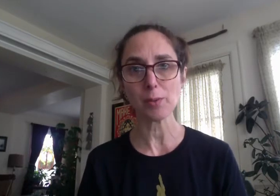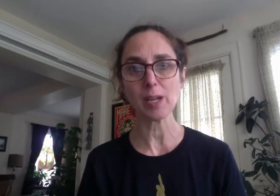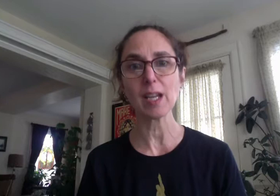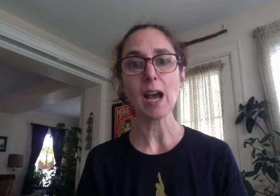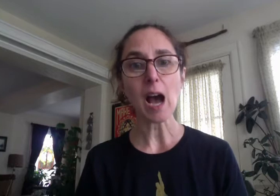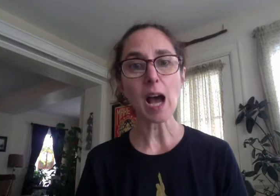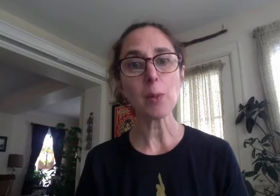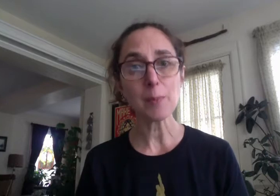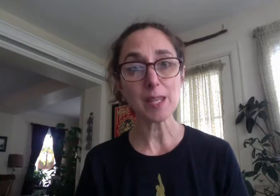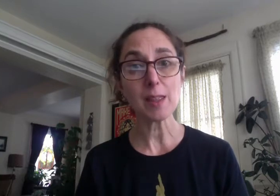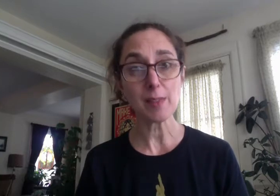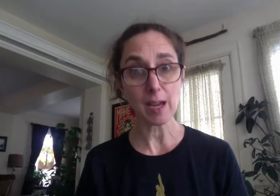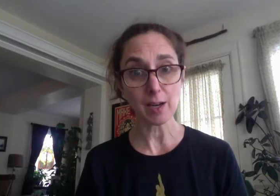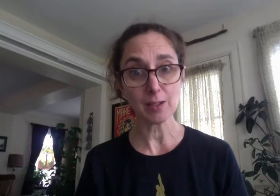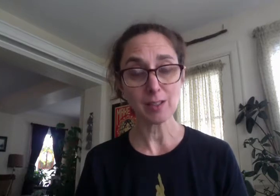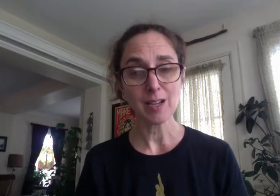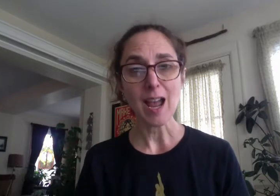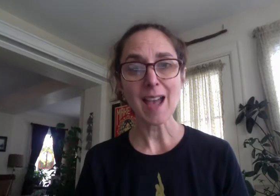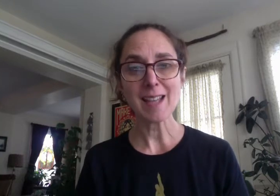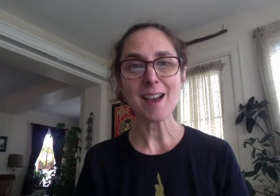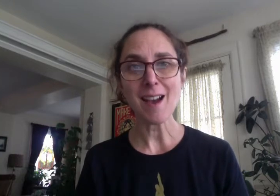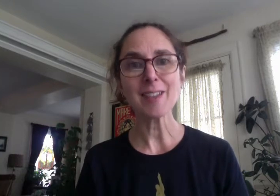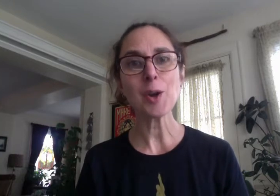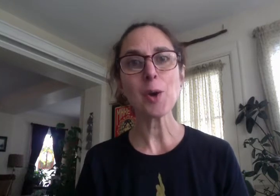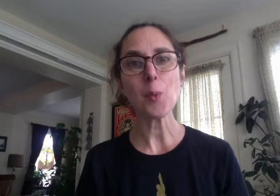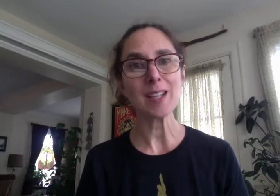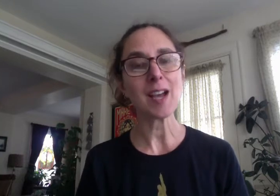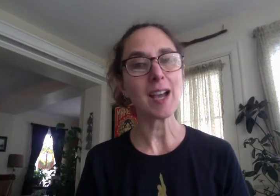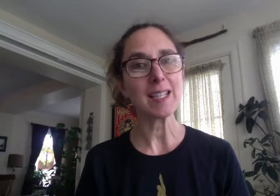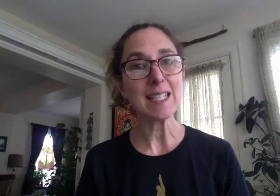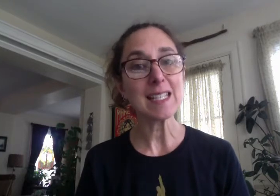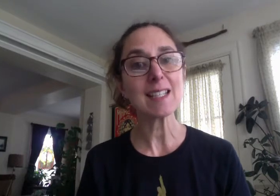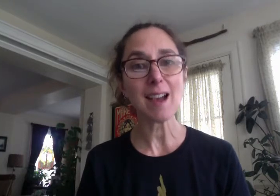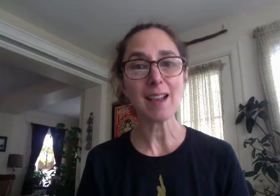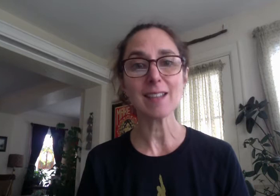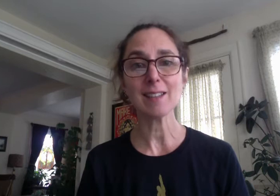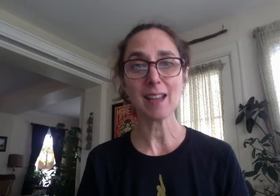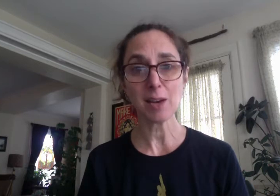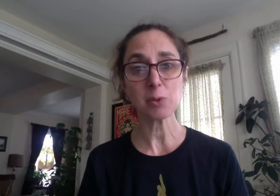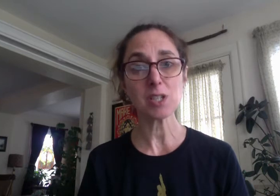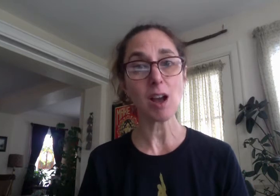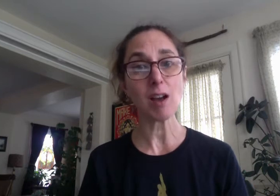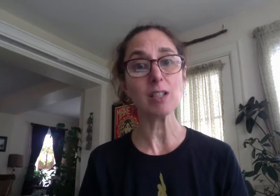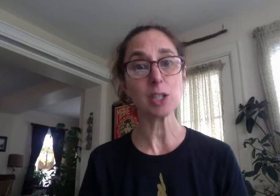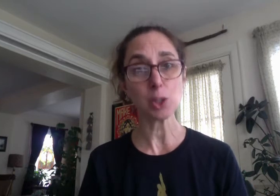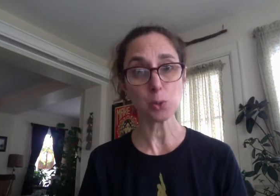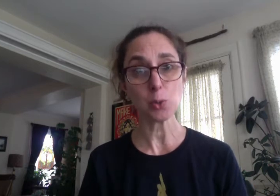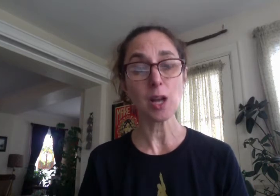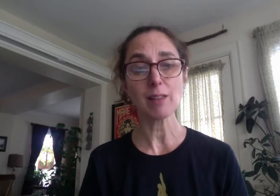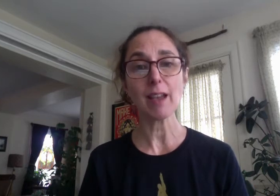I'll be there and I know when I need it I can count on you like